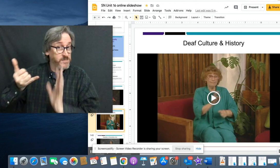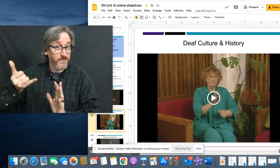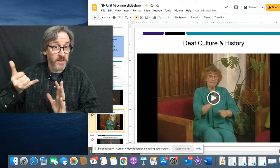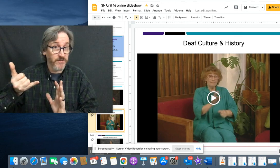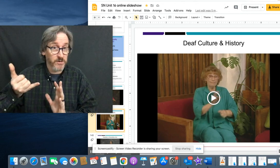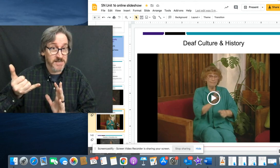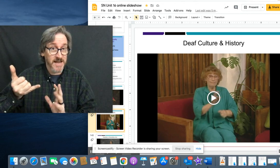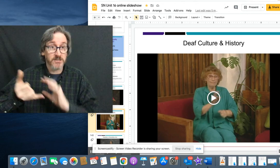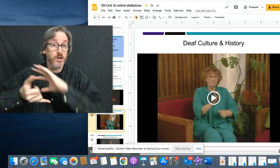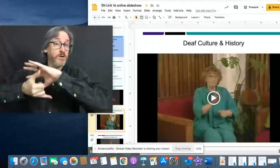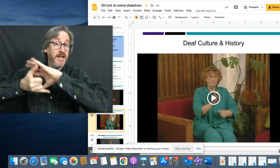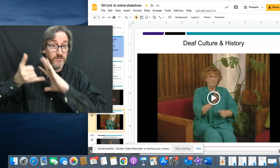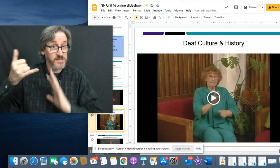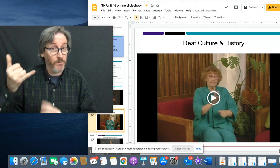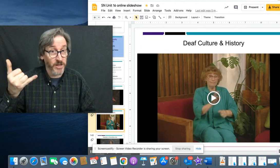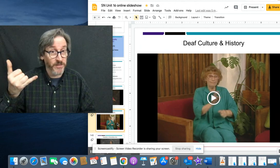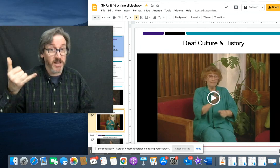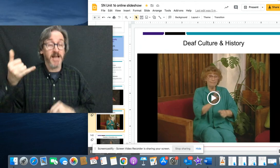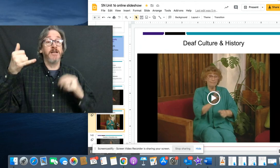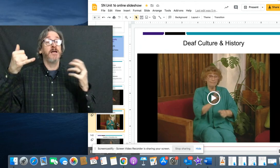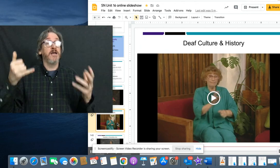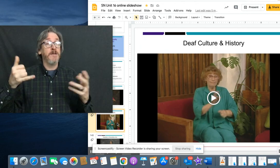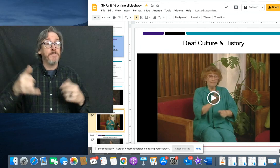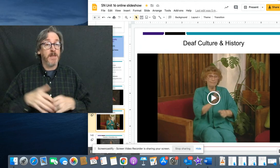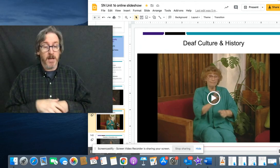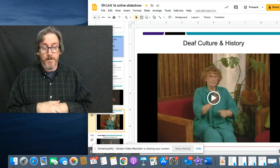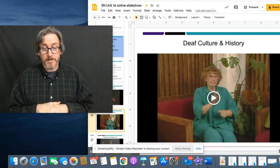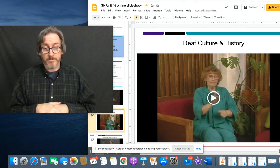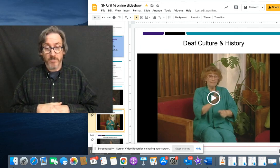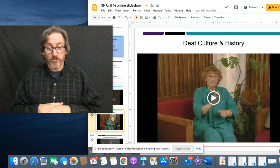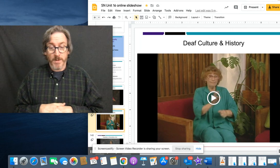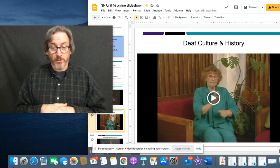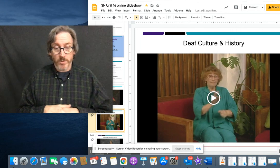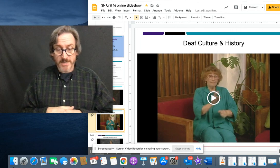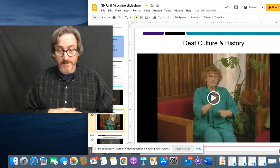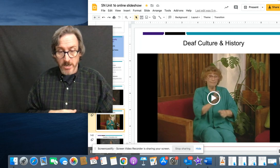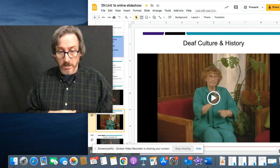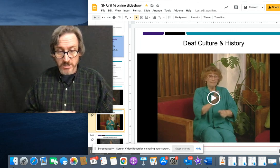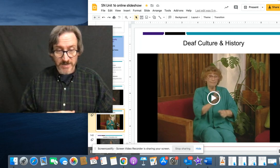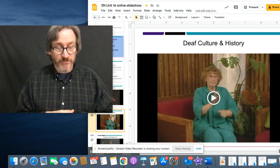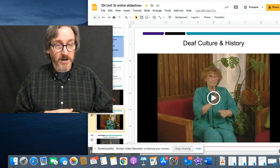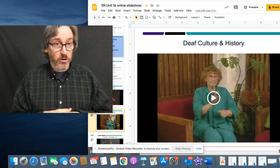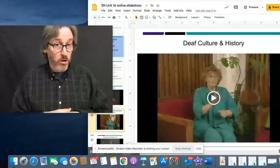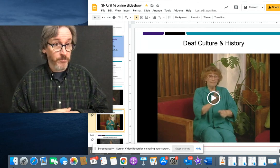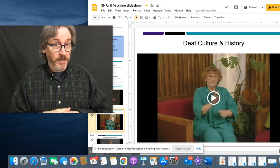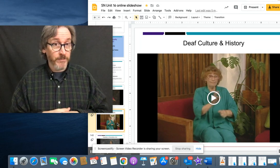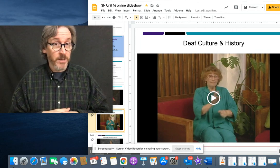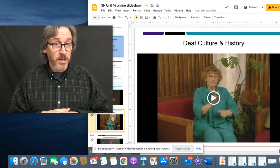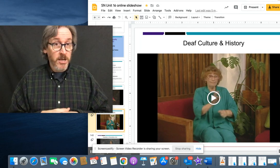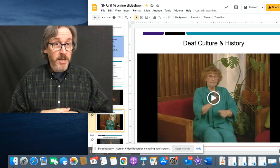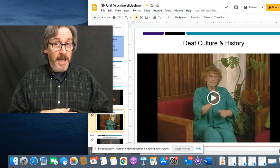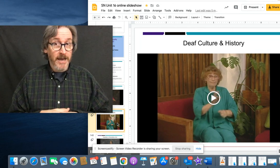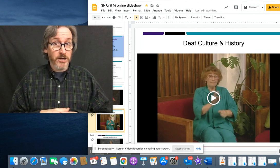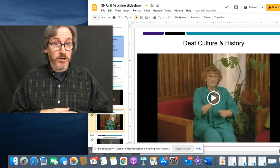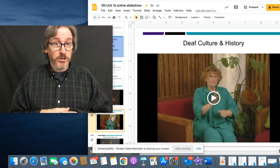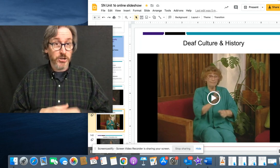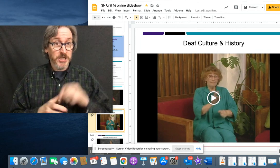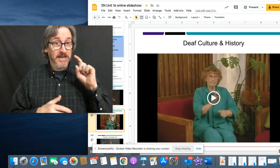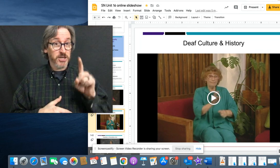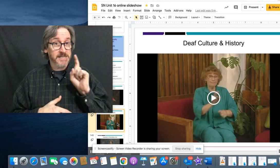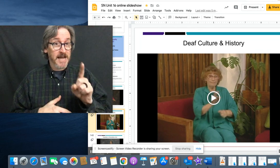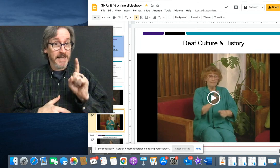doesn't know if there is a dial tone, if there's someone on the line. I remember one time in college, a deaf friend called me and